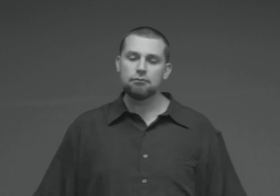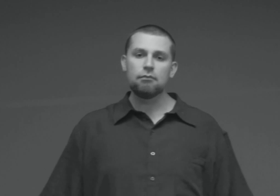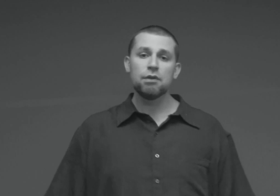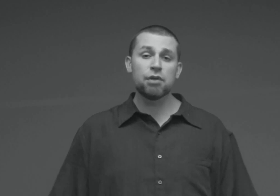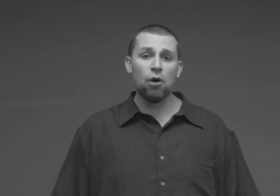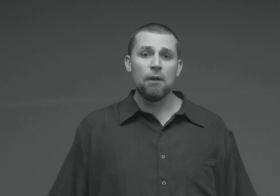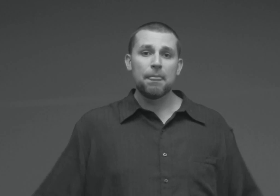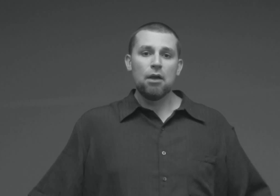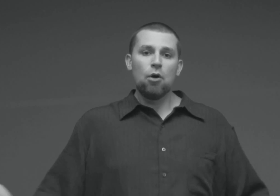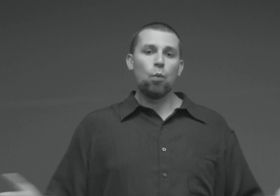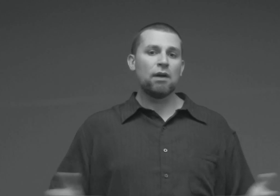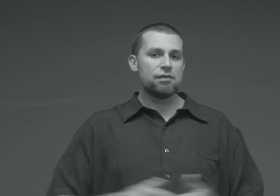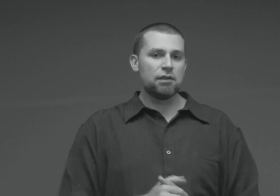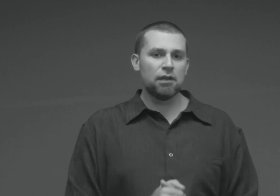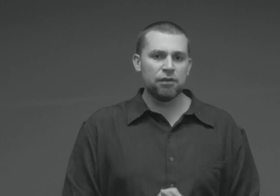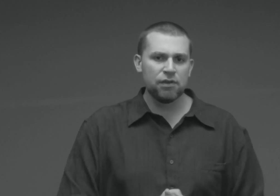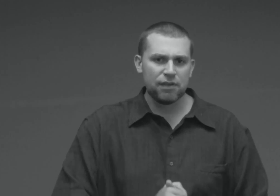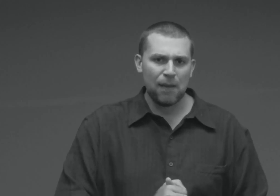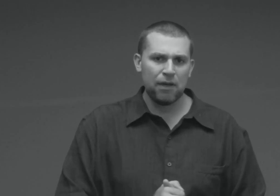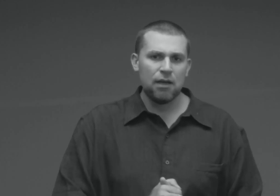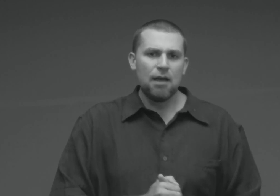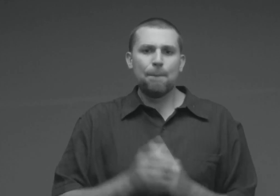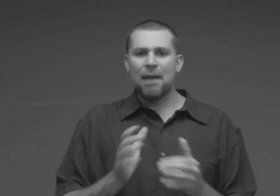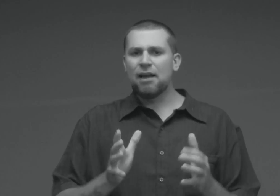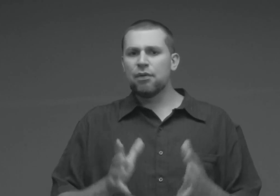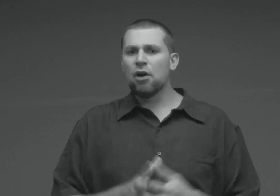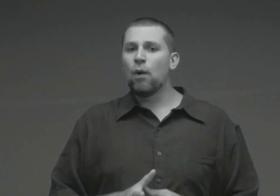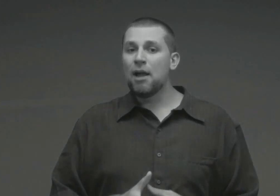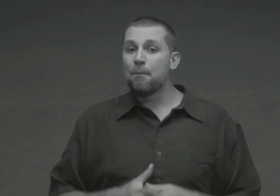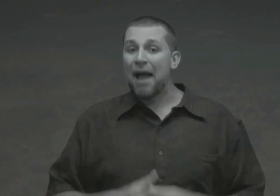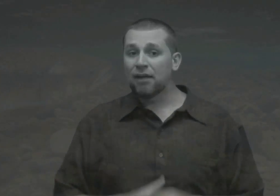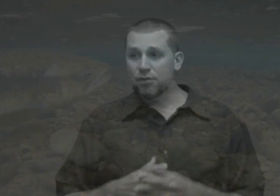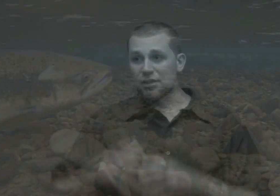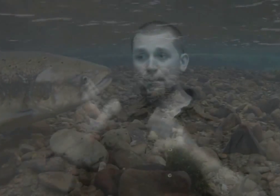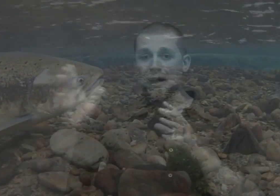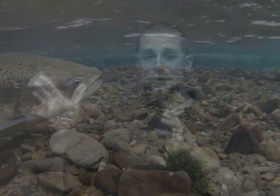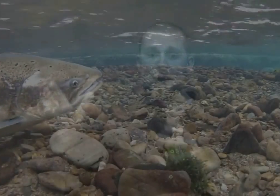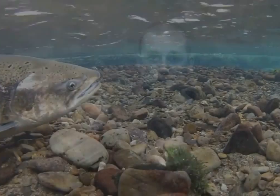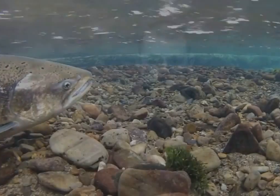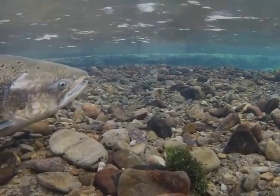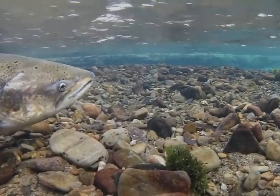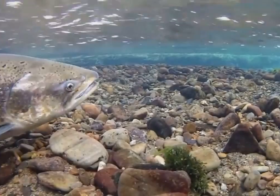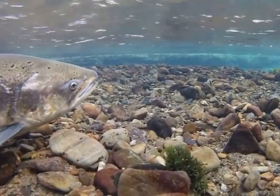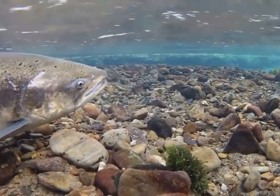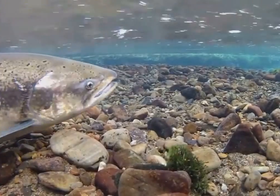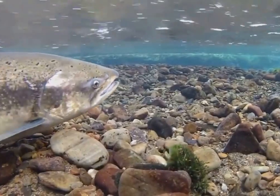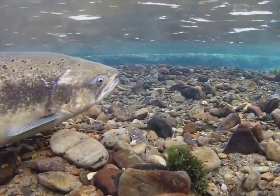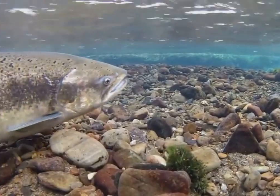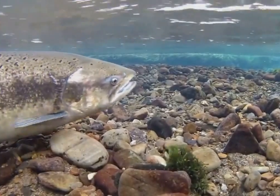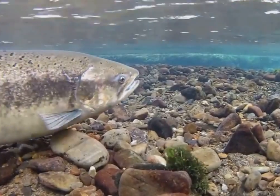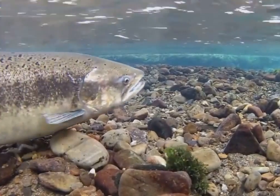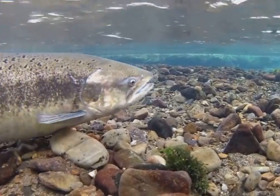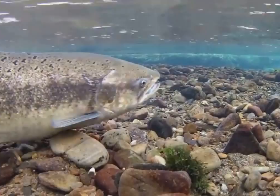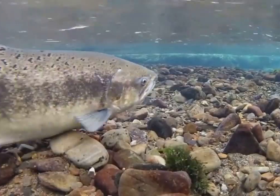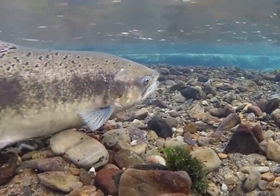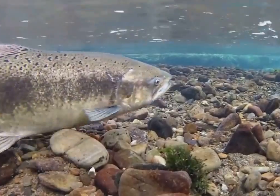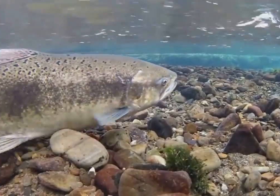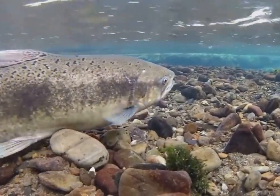So, once the diligent salmon make their way back to the spot of hatching, when they arrive back to the very